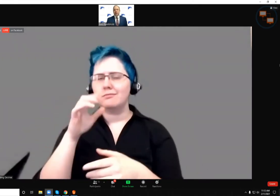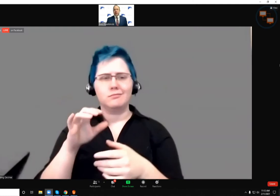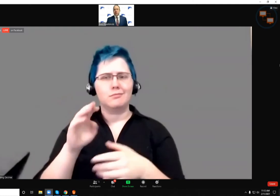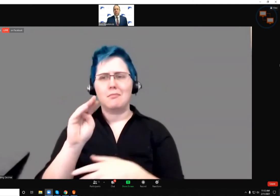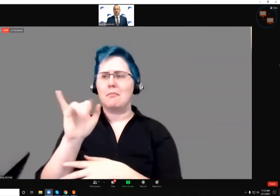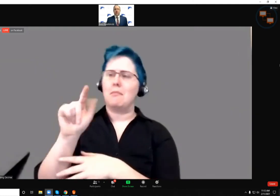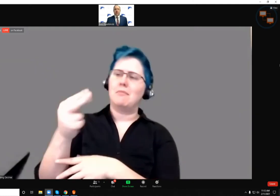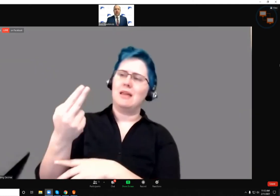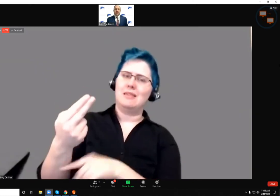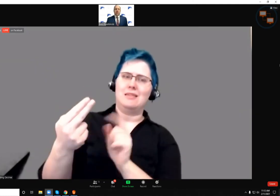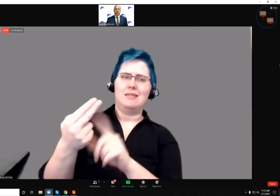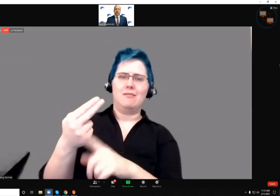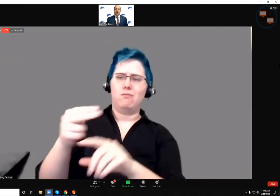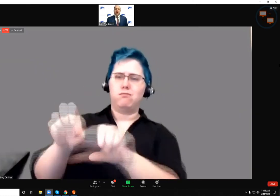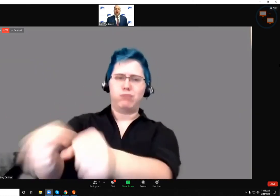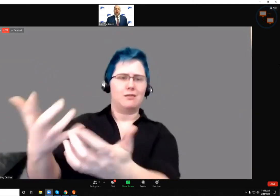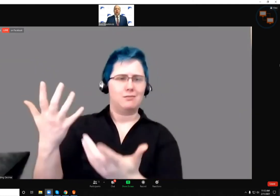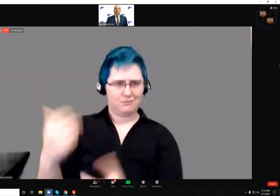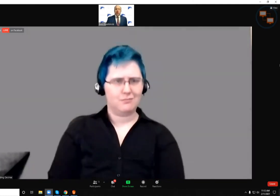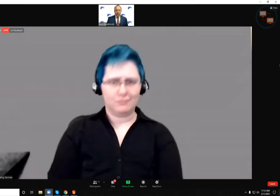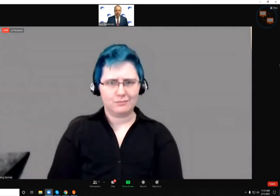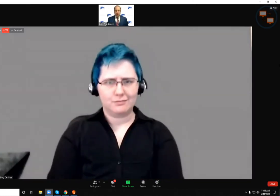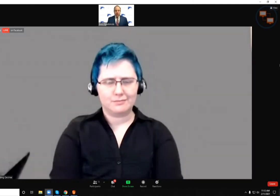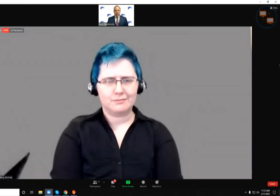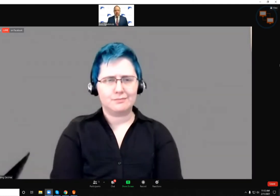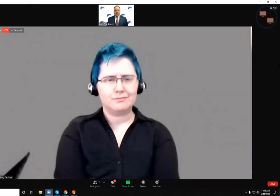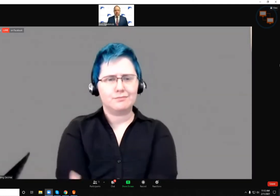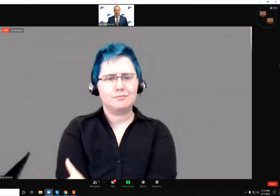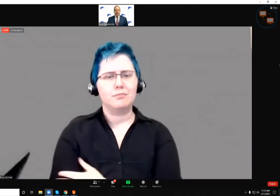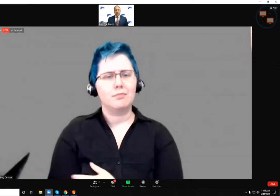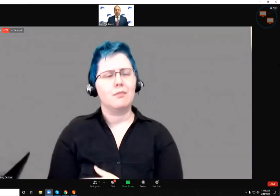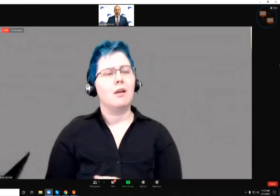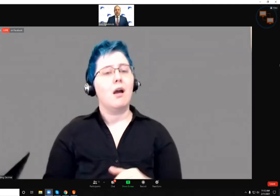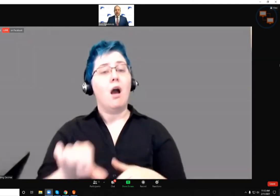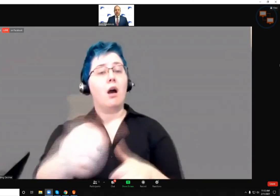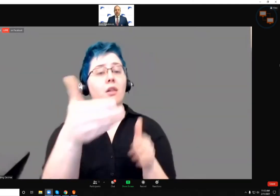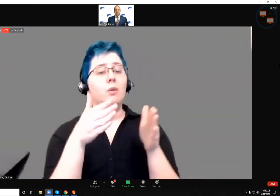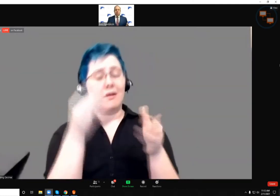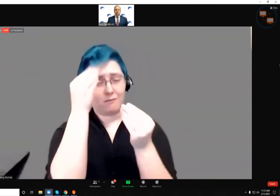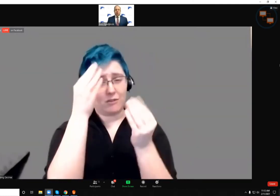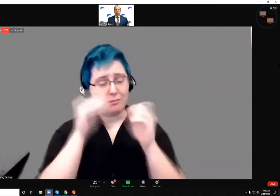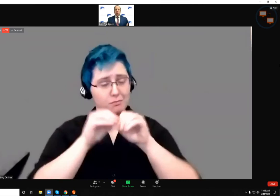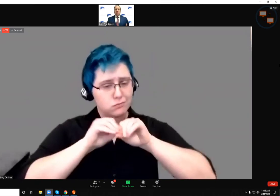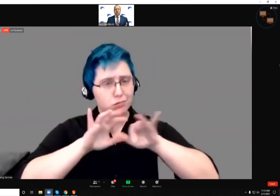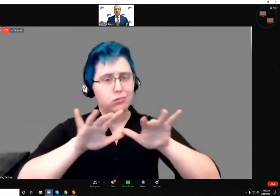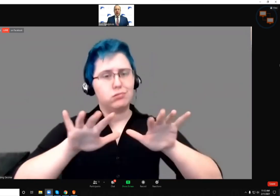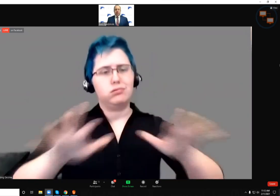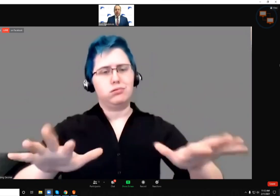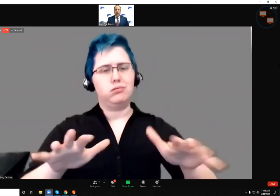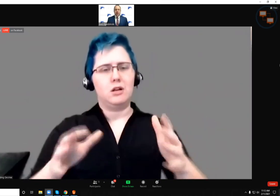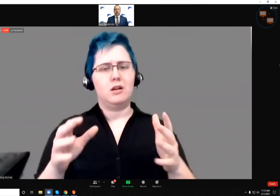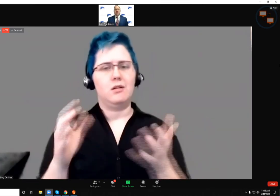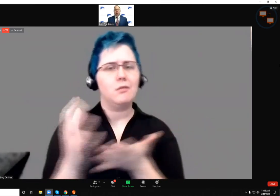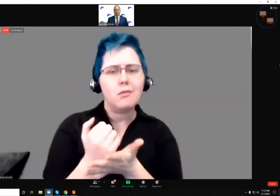really appreciate those being done. Another avenue to get the message out and to get more information and understanding about